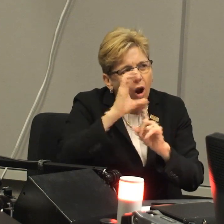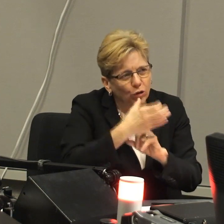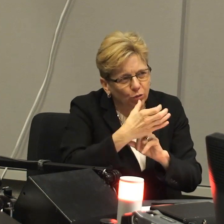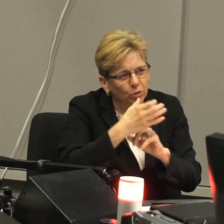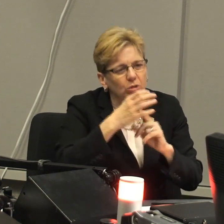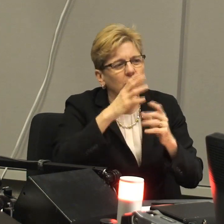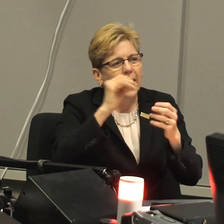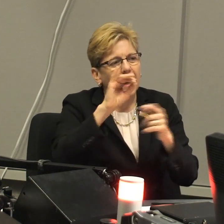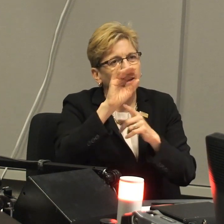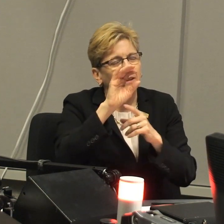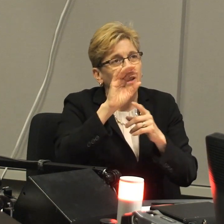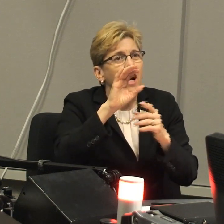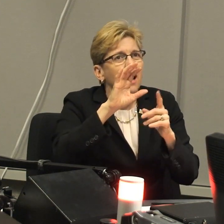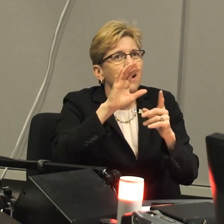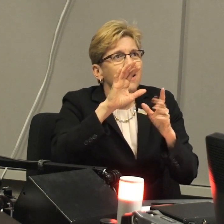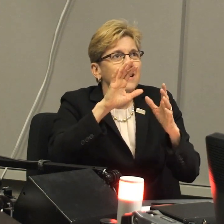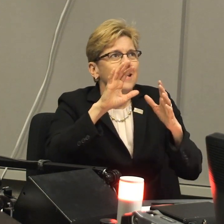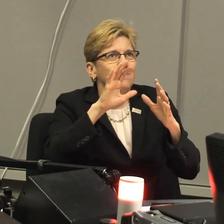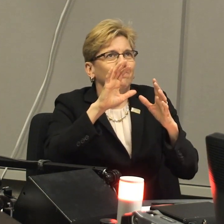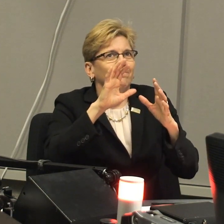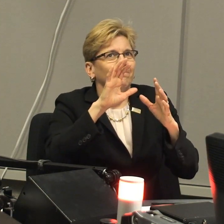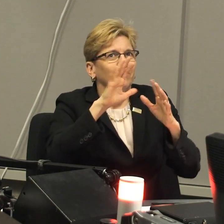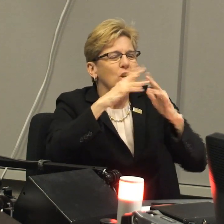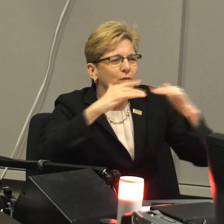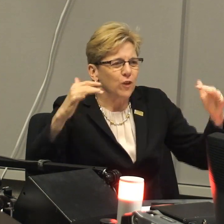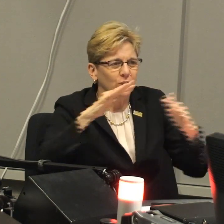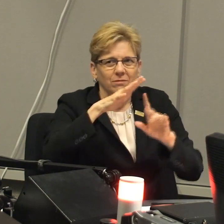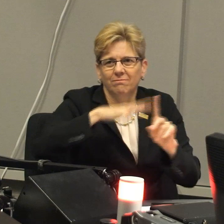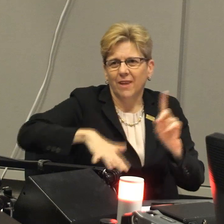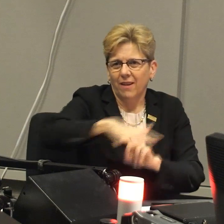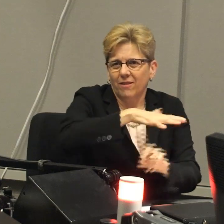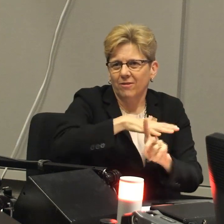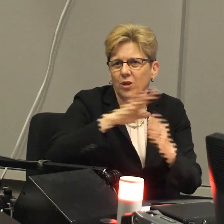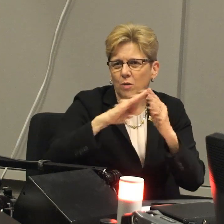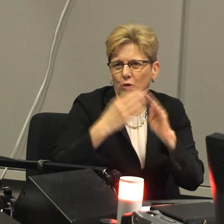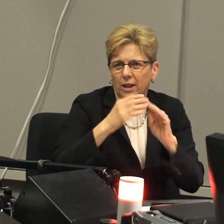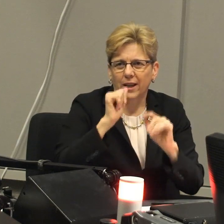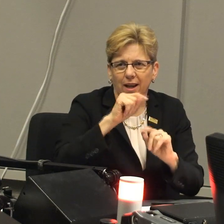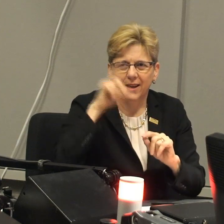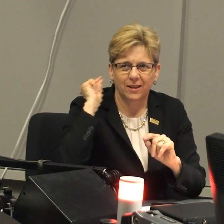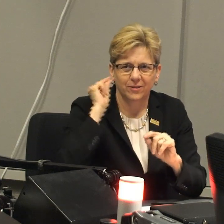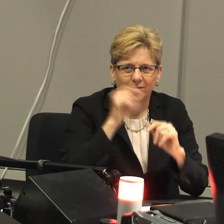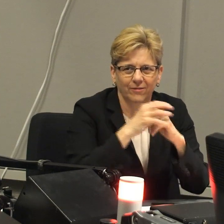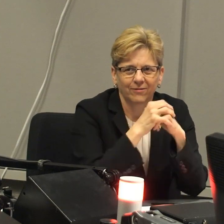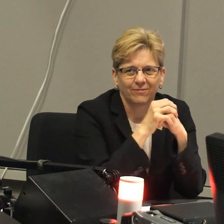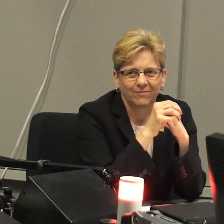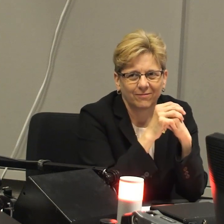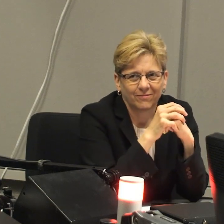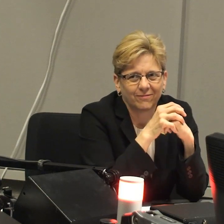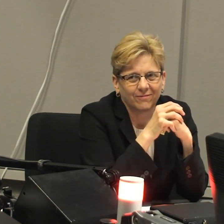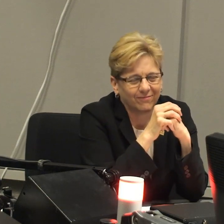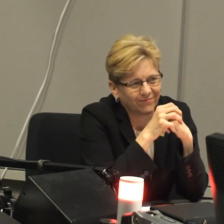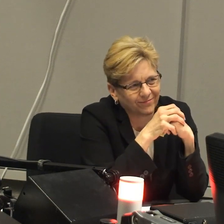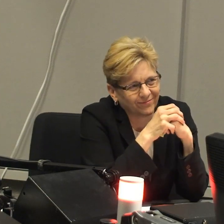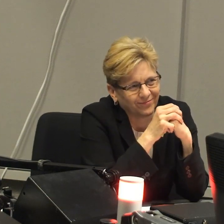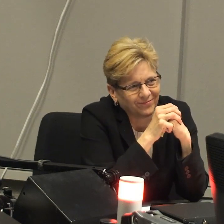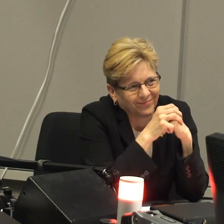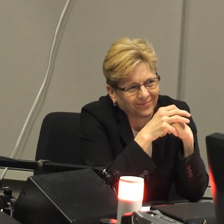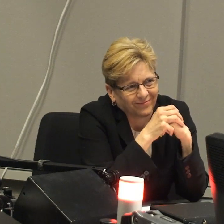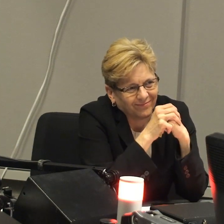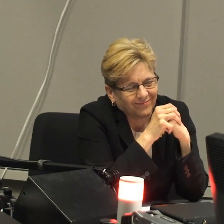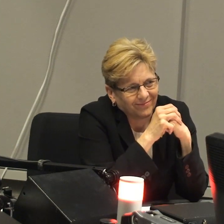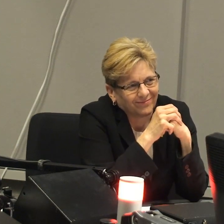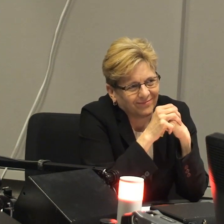complexities of our culture and with that, the diversity and the diverse community that exists at Gallaudet.